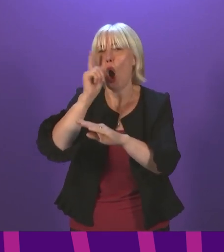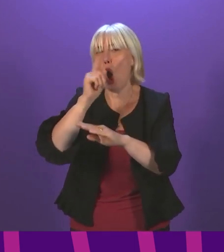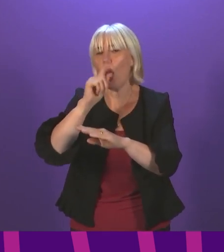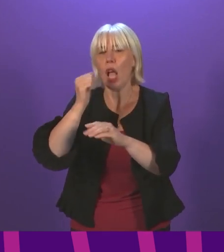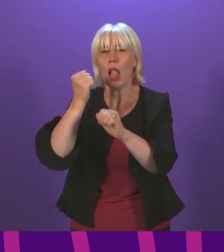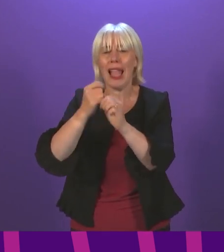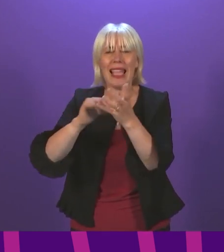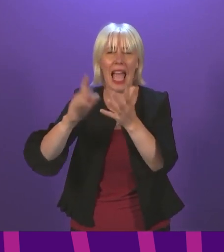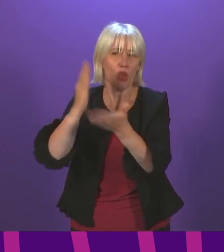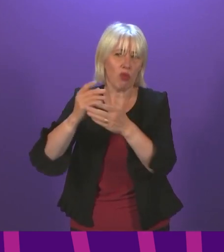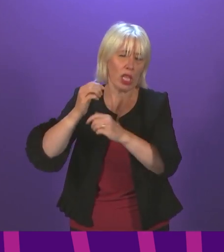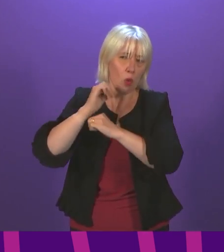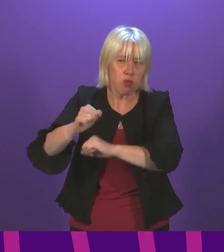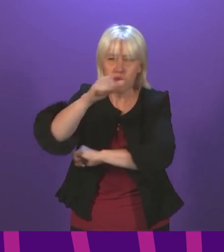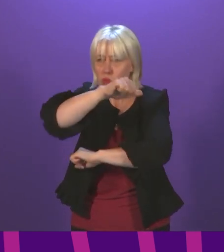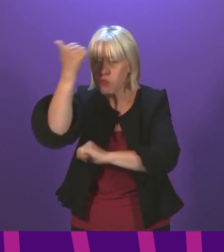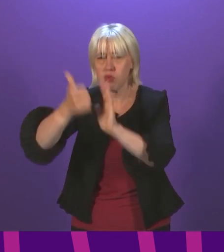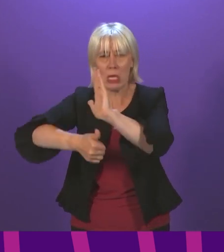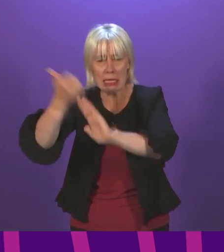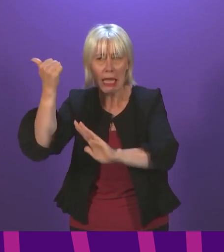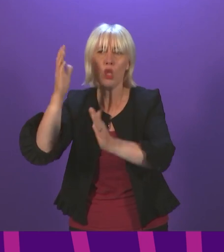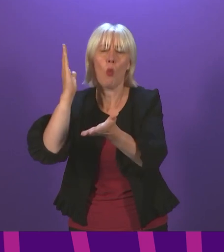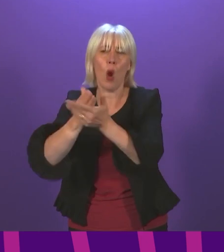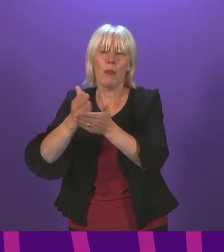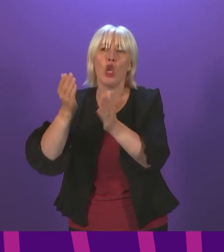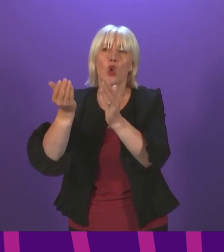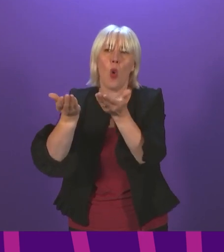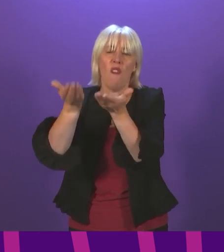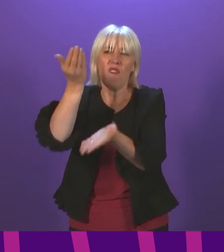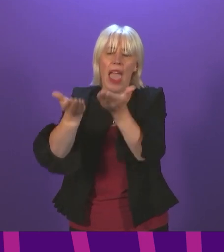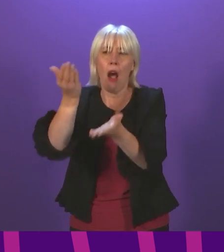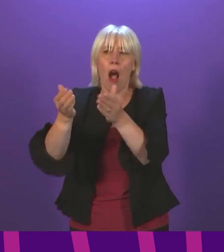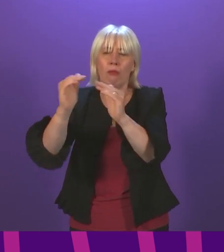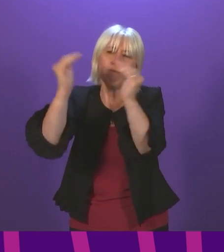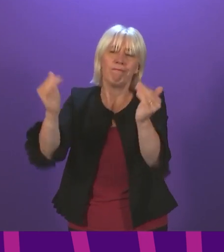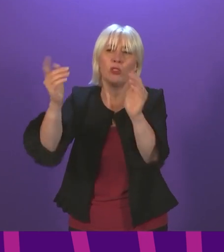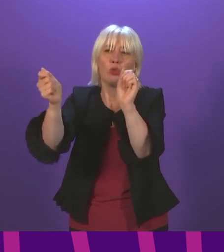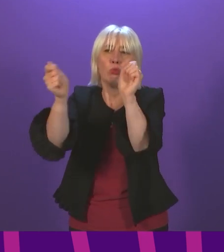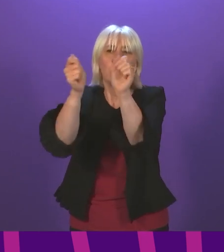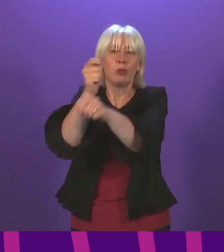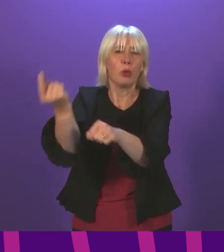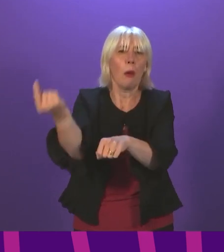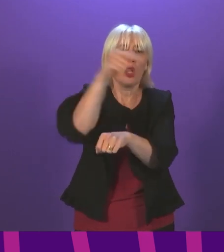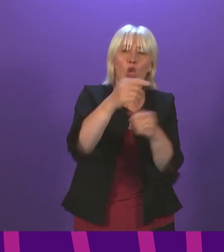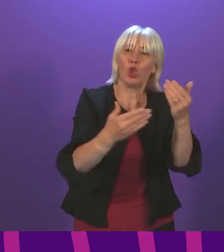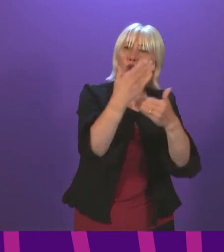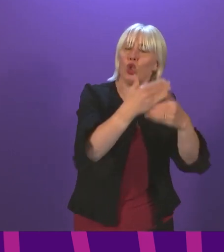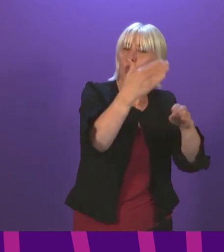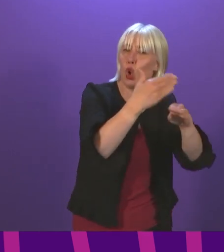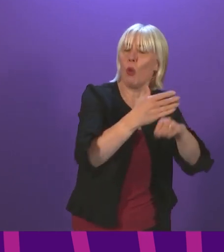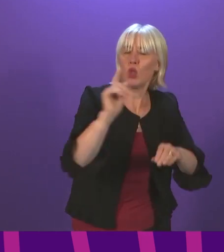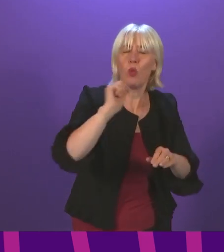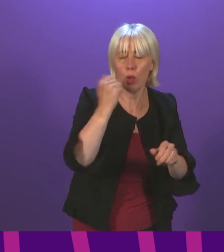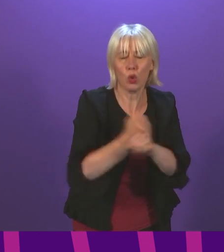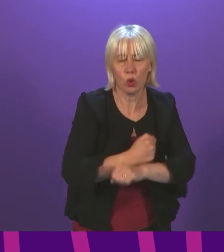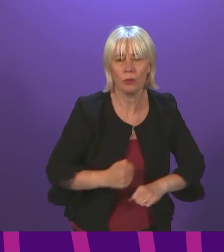We have also committed to take forward a ten-year £500 million just transition fund for the North East and Moray. Mercedes Vialba.